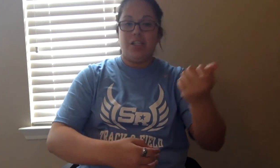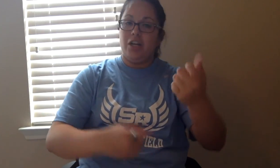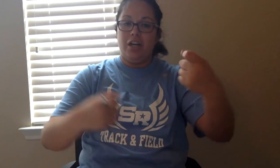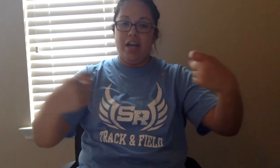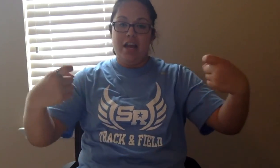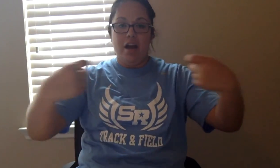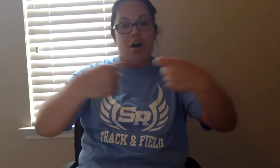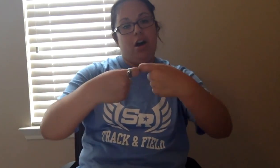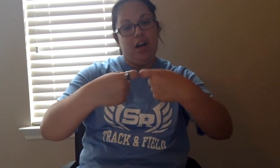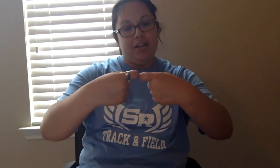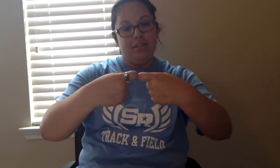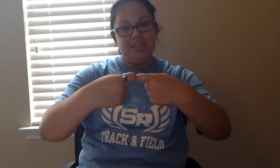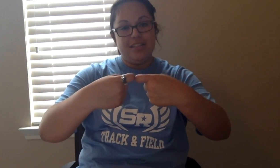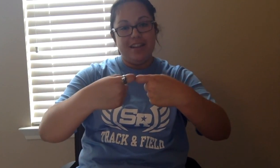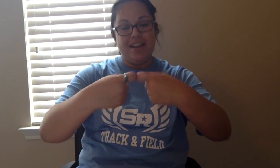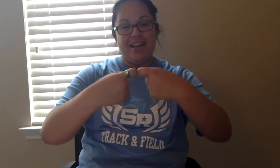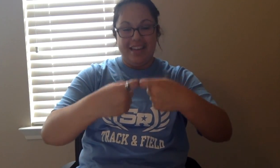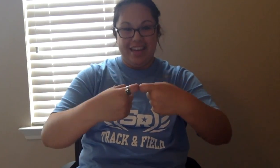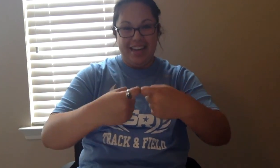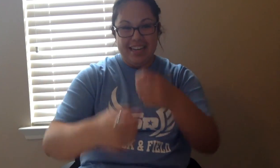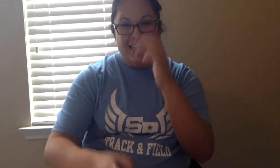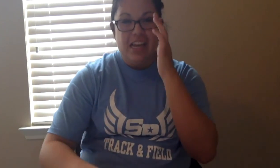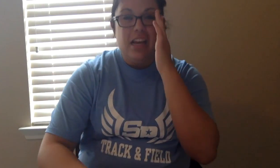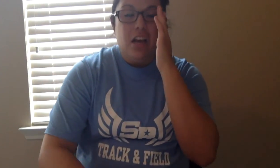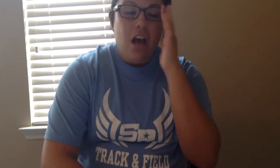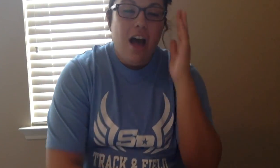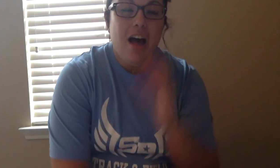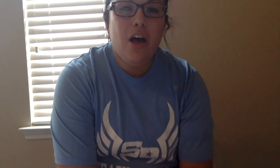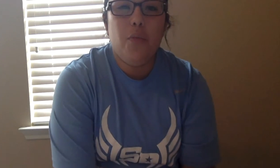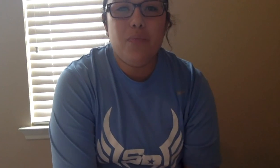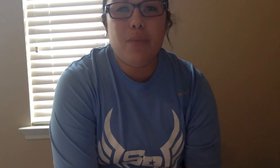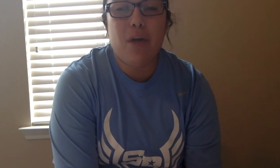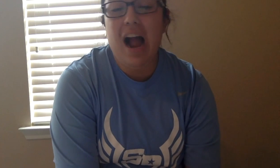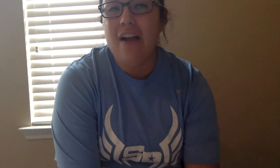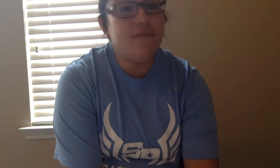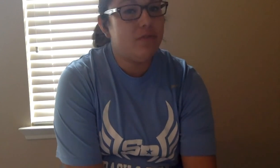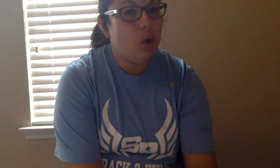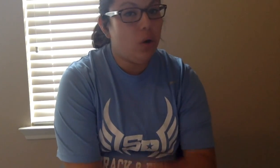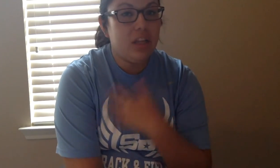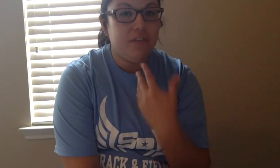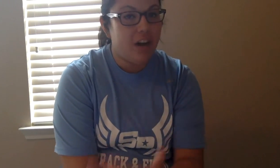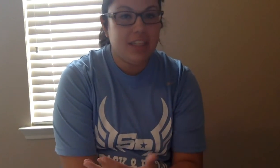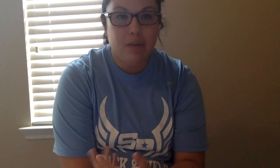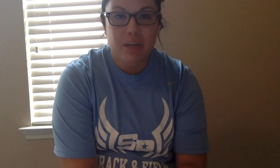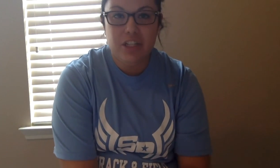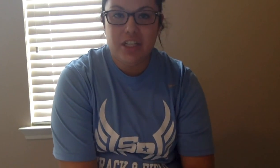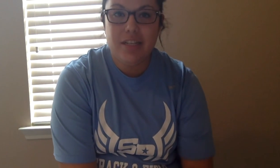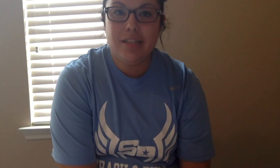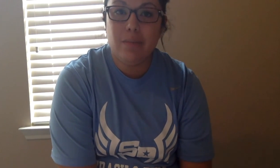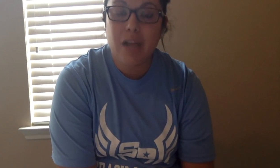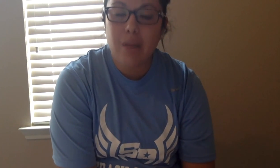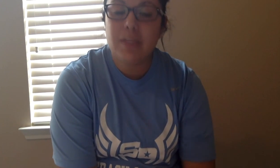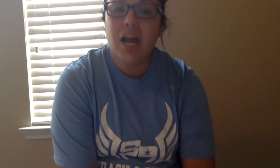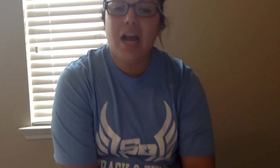turn it on good um I totally forgot to mention sometimes guys